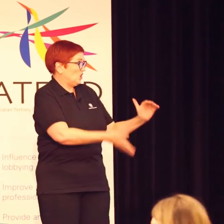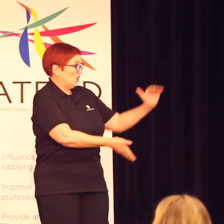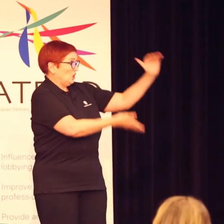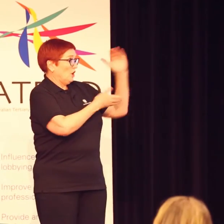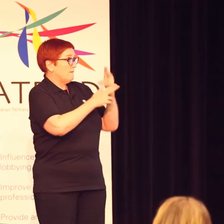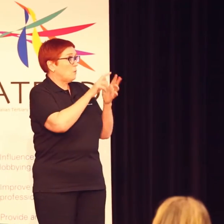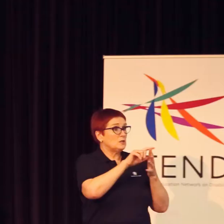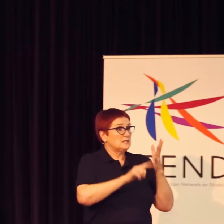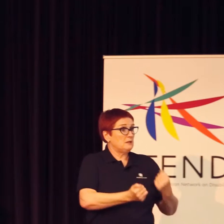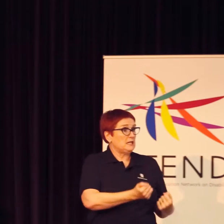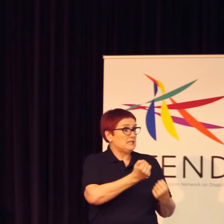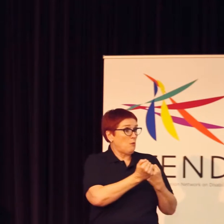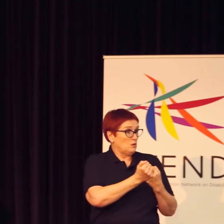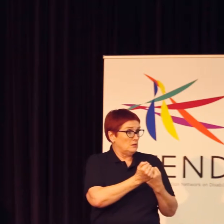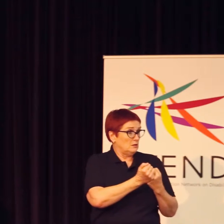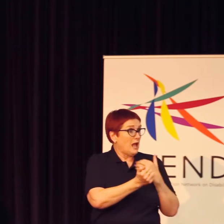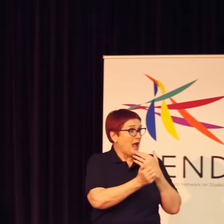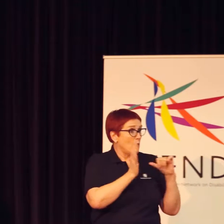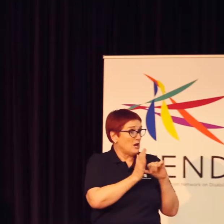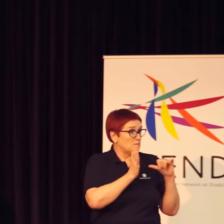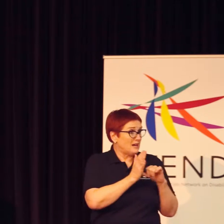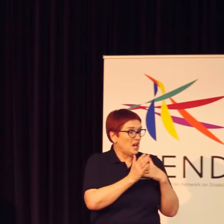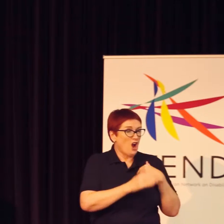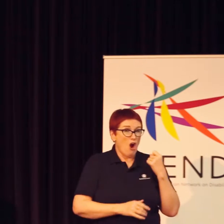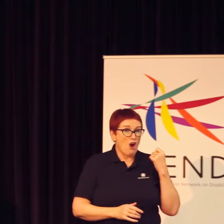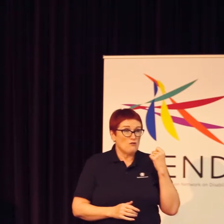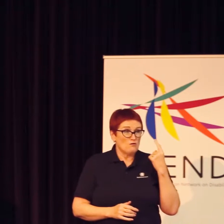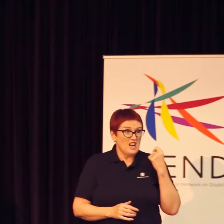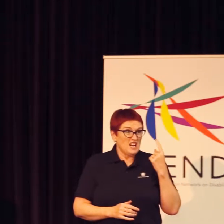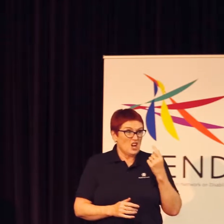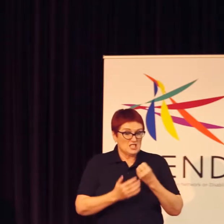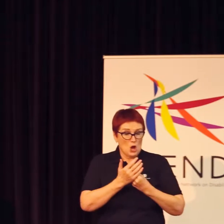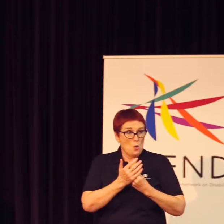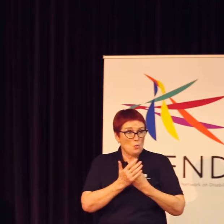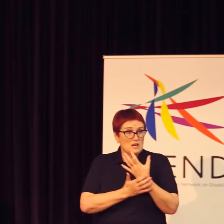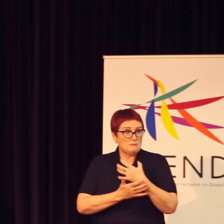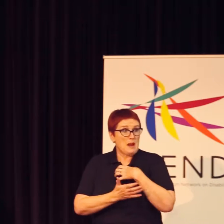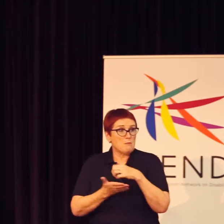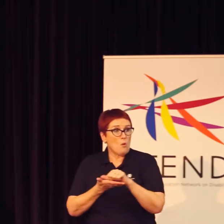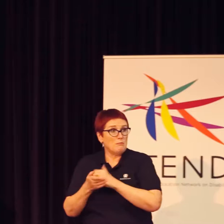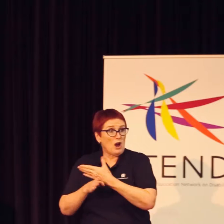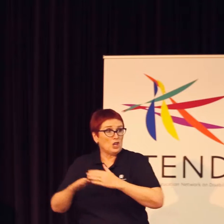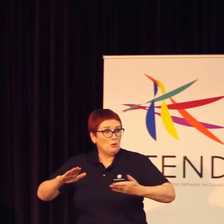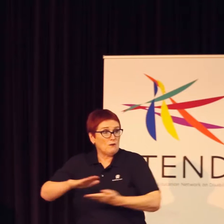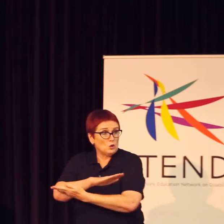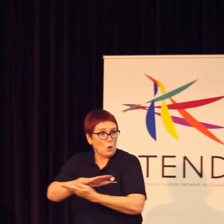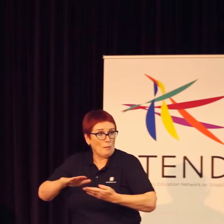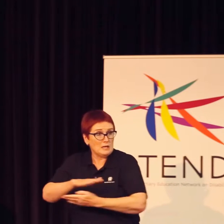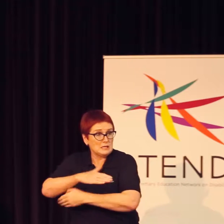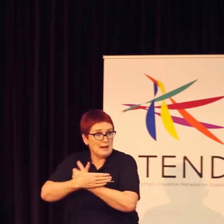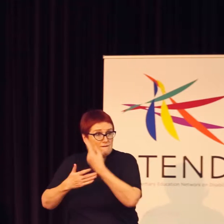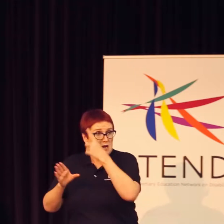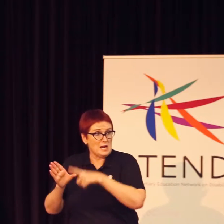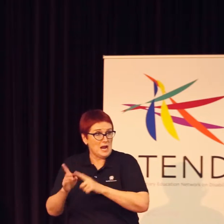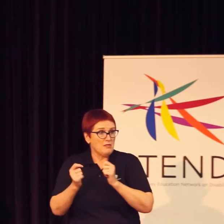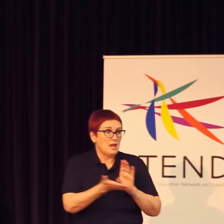support and I realised that we probably spend more on photocopiers in the university per year than we do